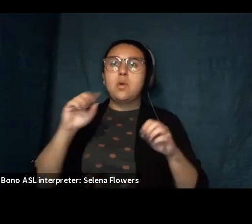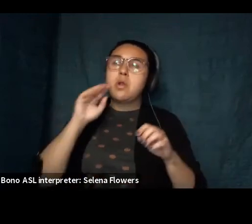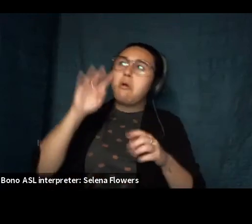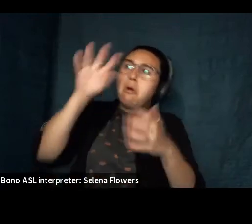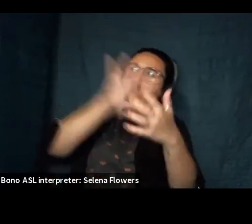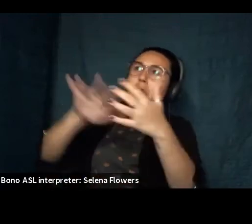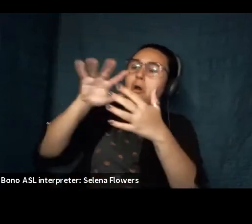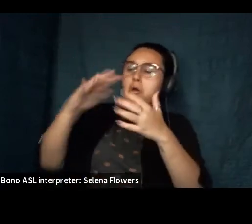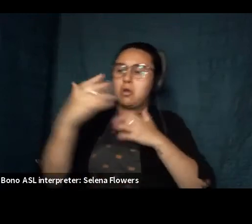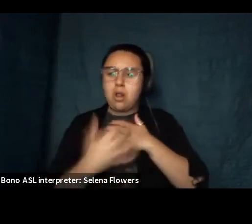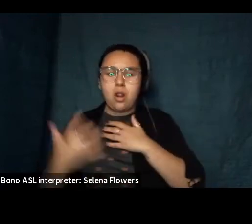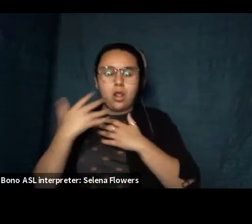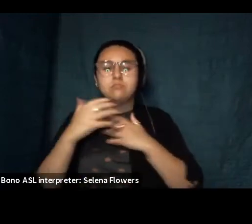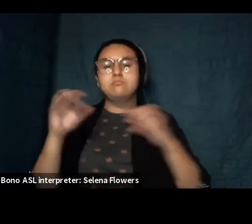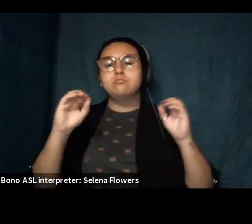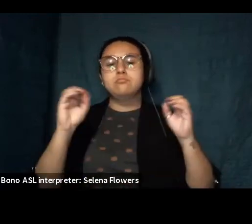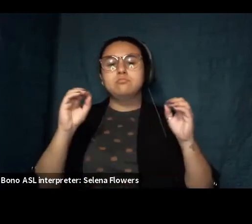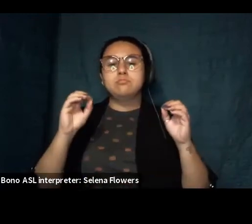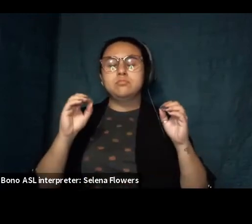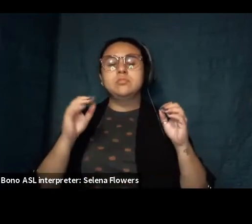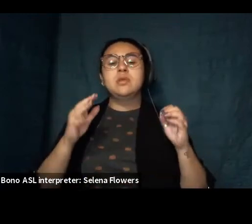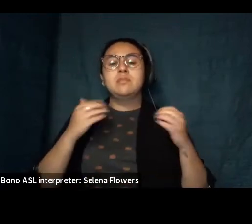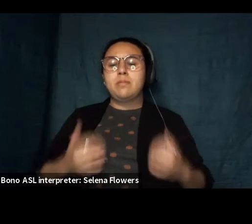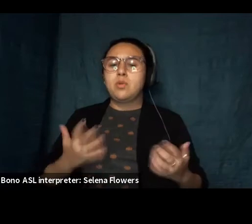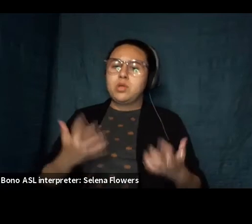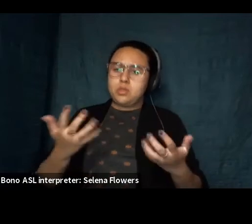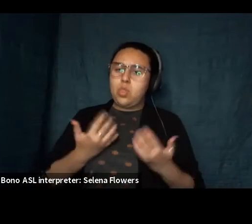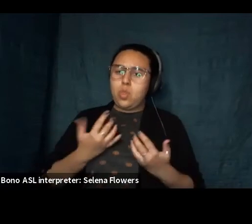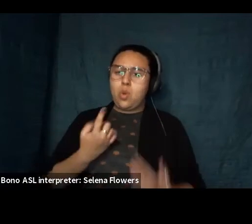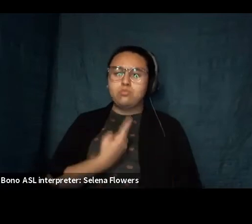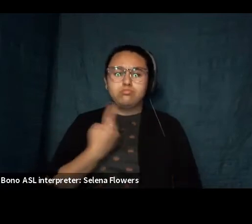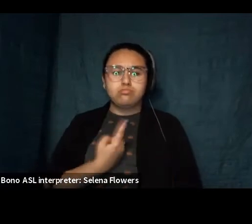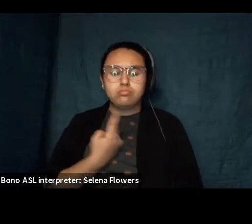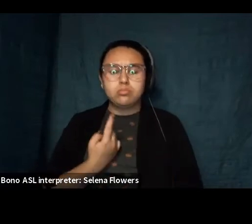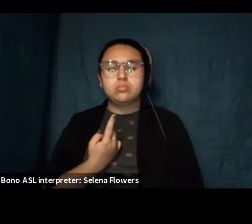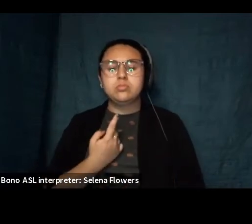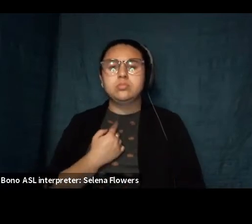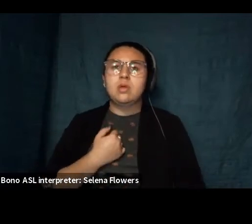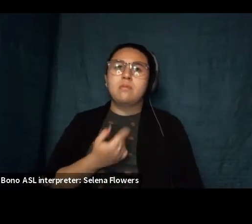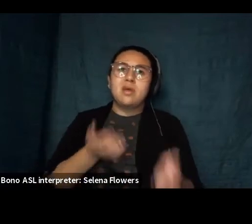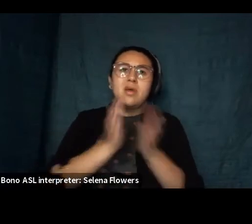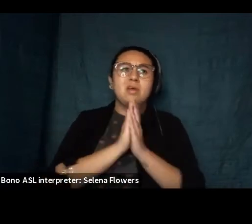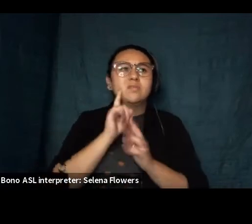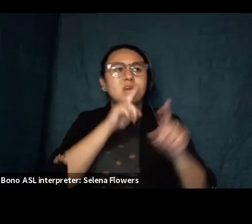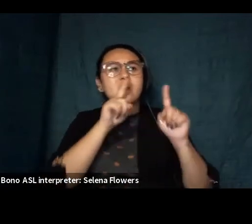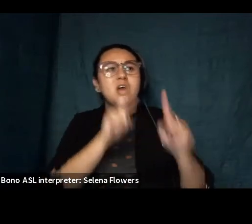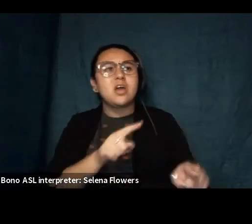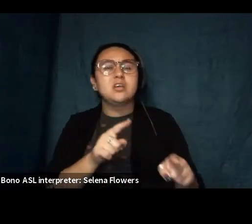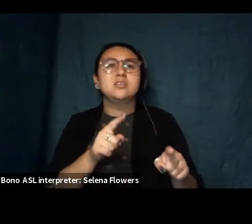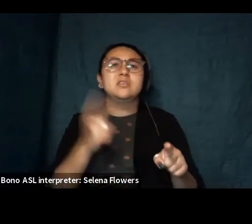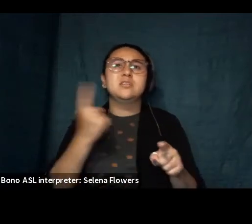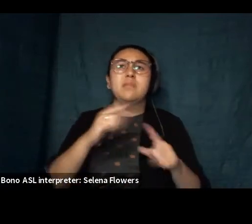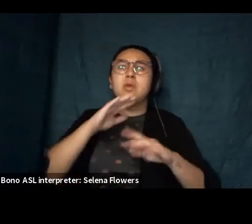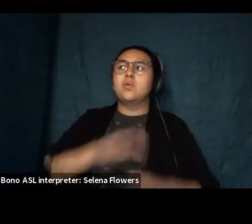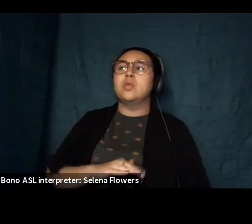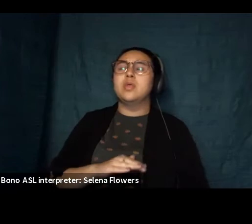want neither to know or to be known i have been asking for an answer a relief map i have begged to be